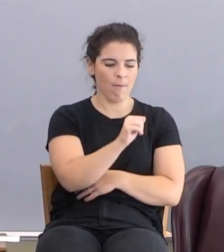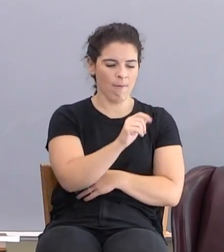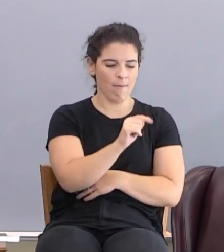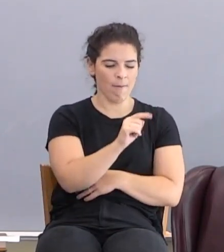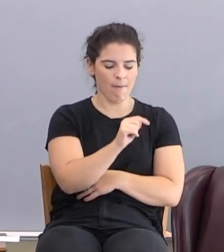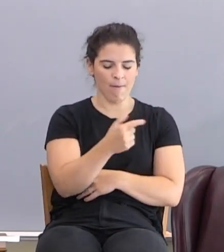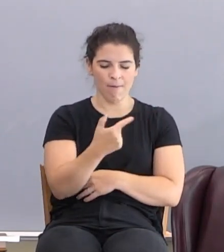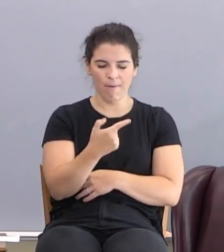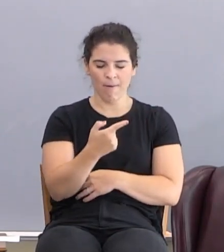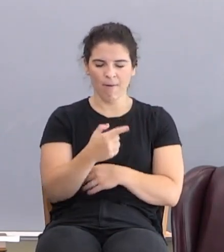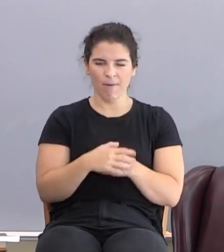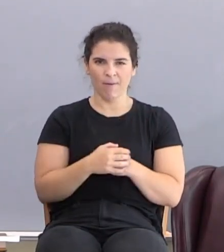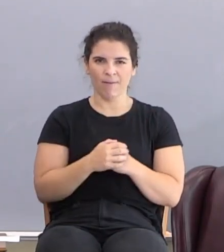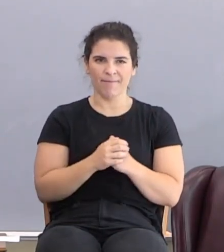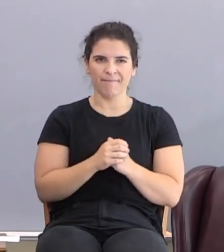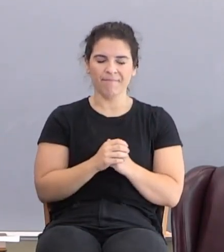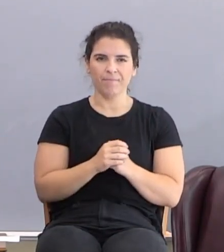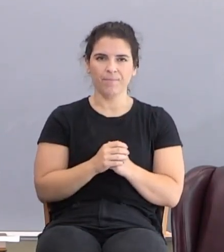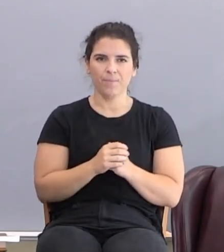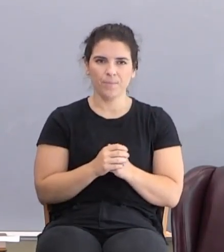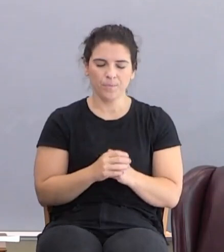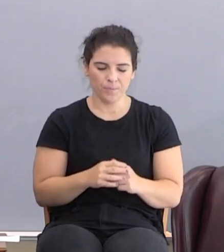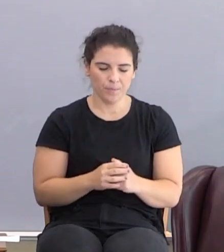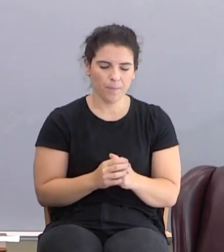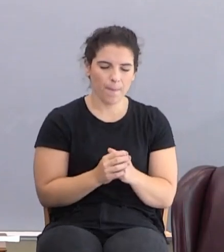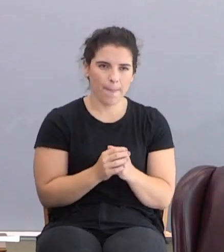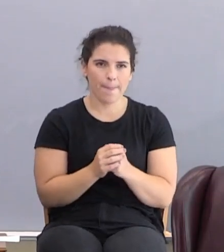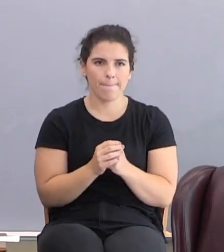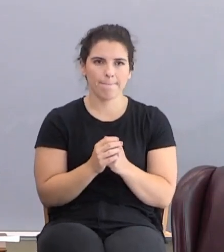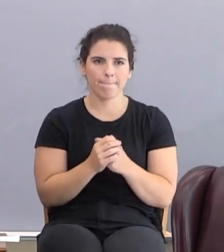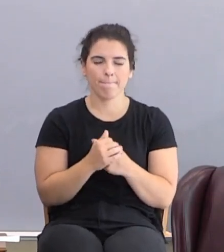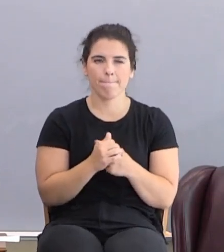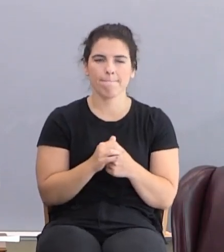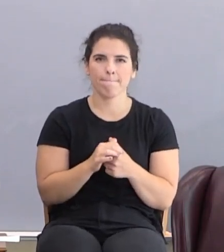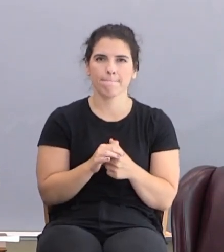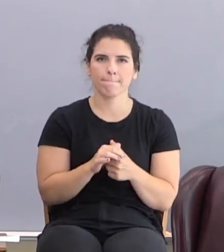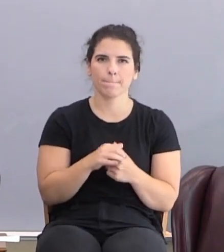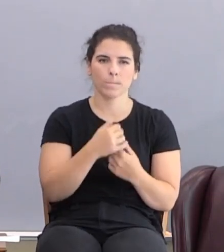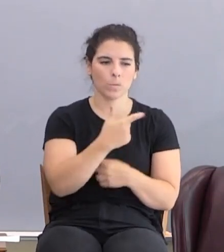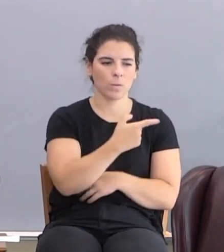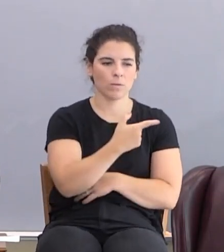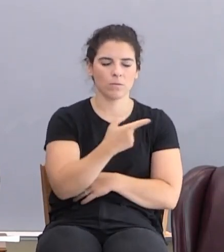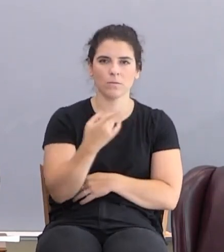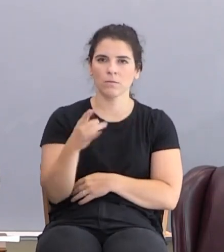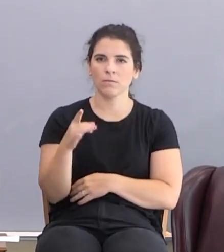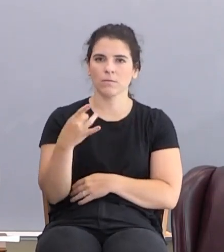verse 18.